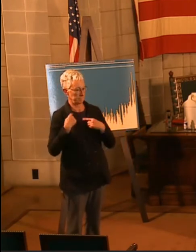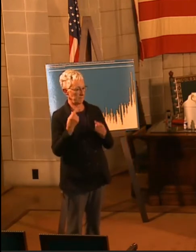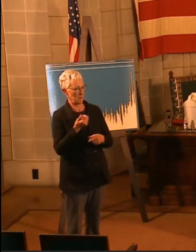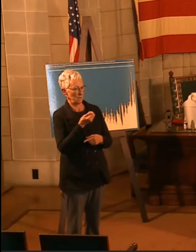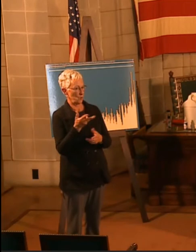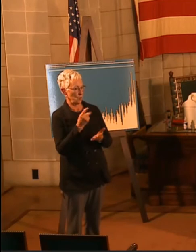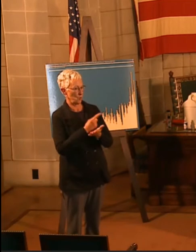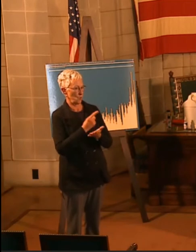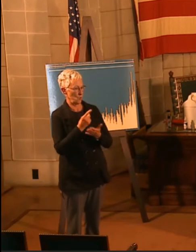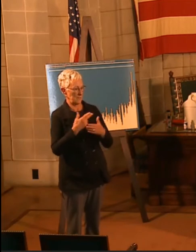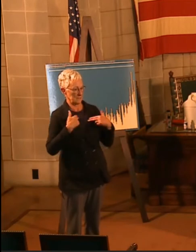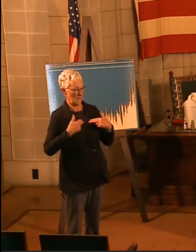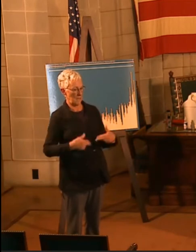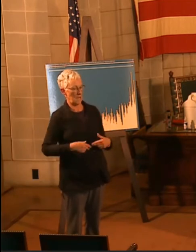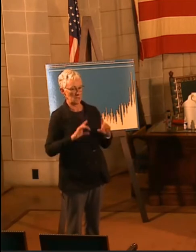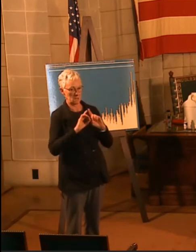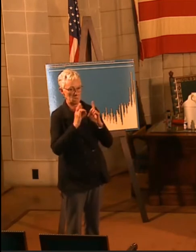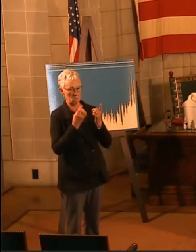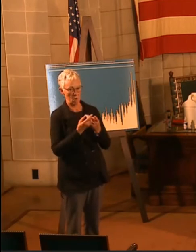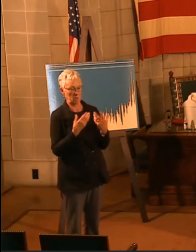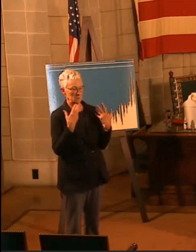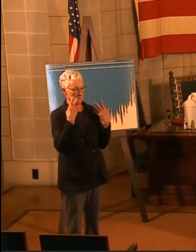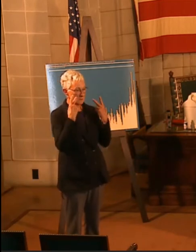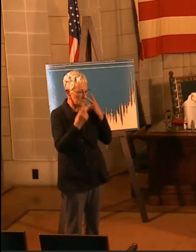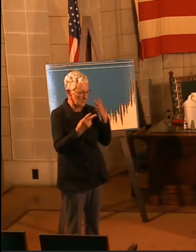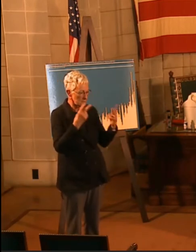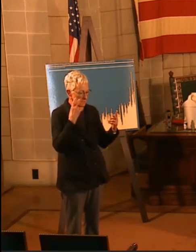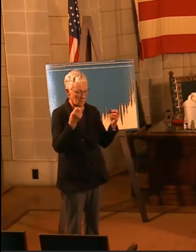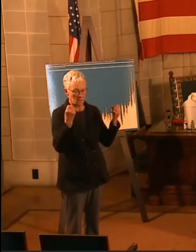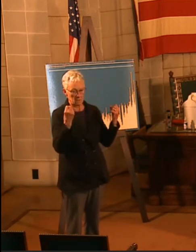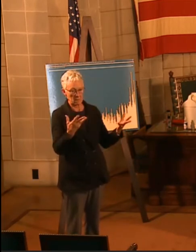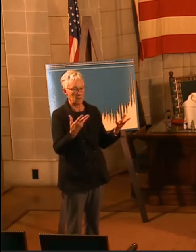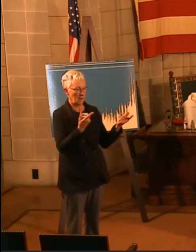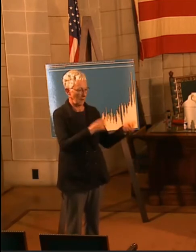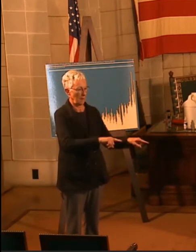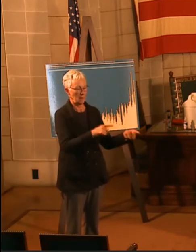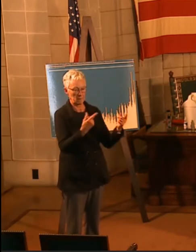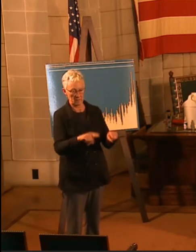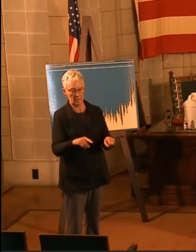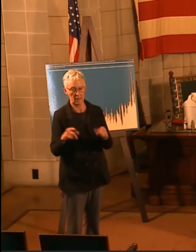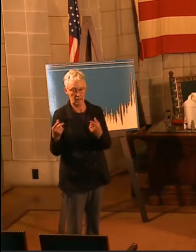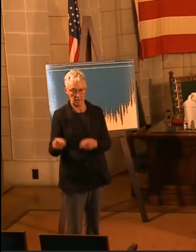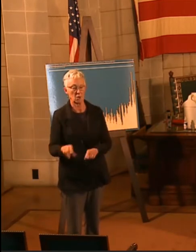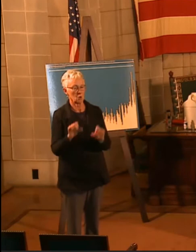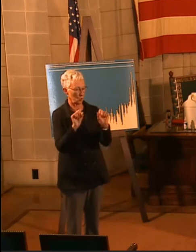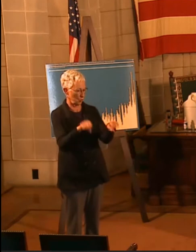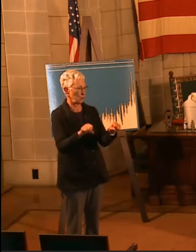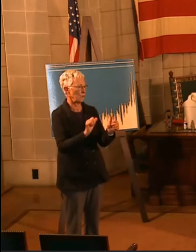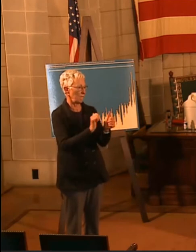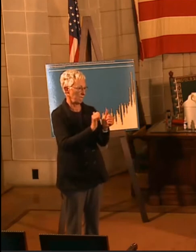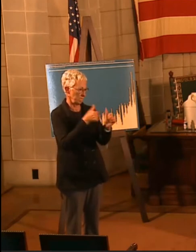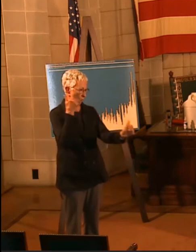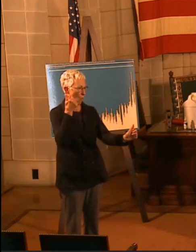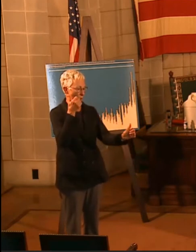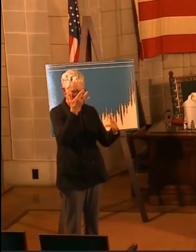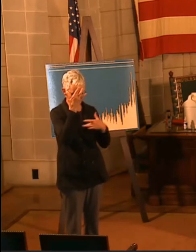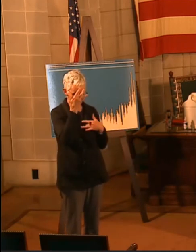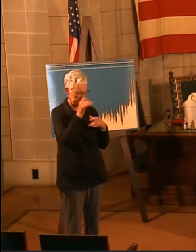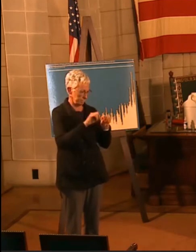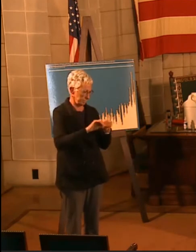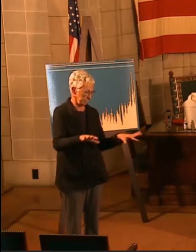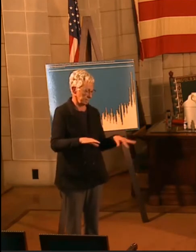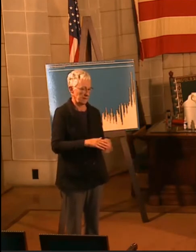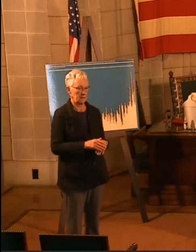across the state have dealt with countless examples of preventable exposures to infected people, parties in garages,